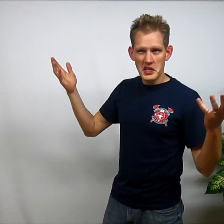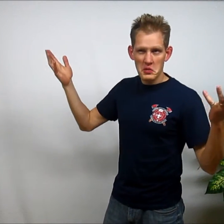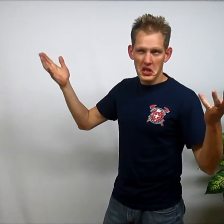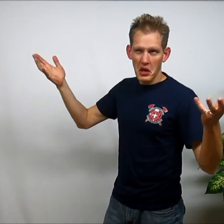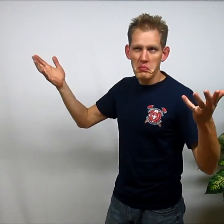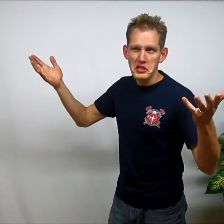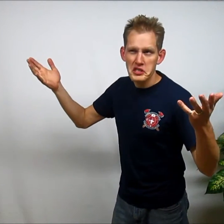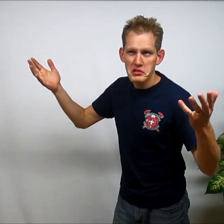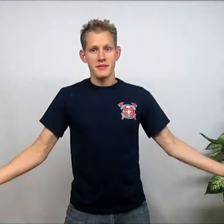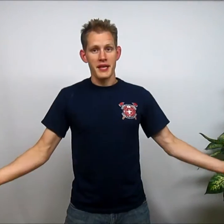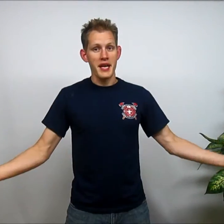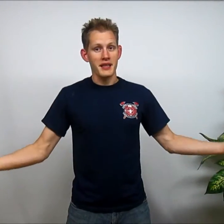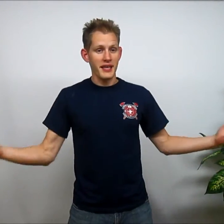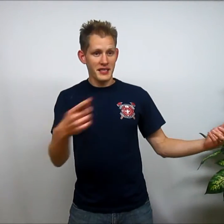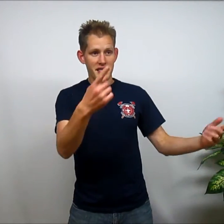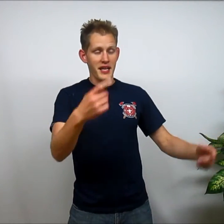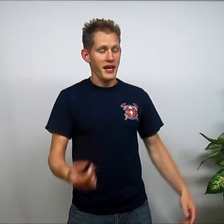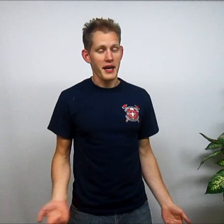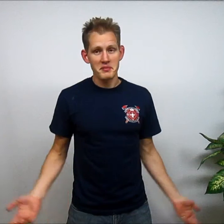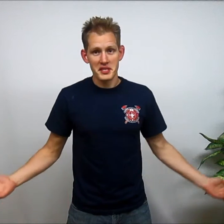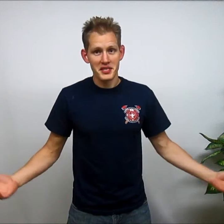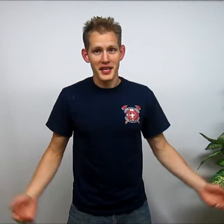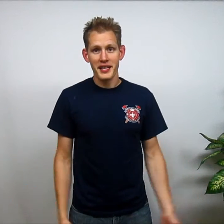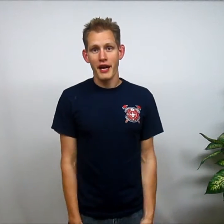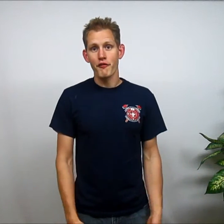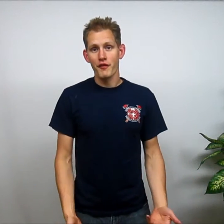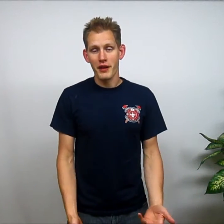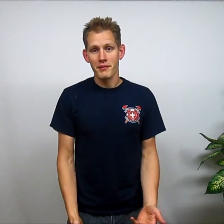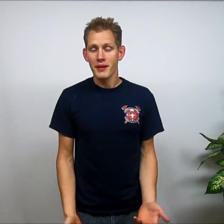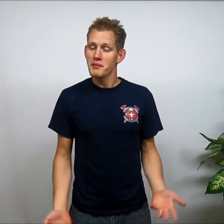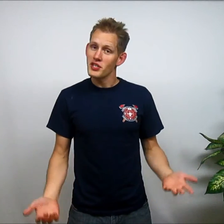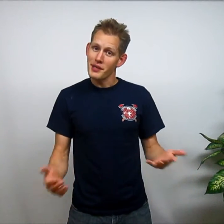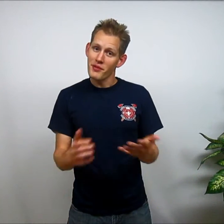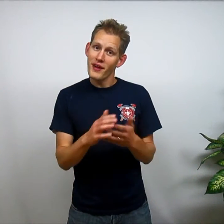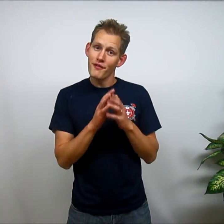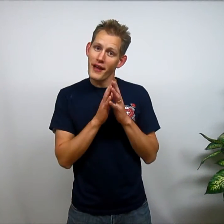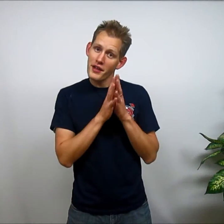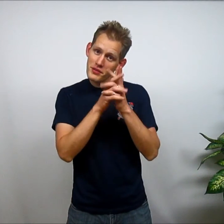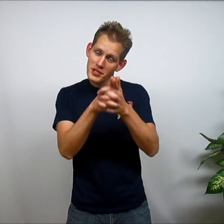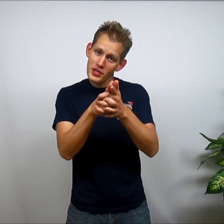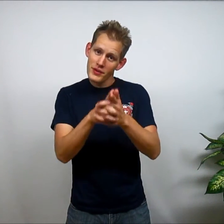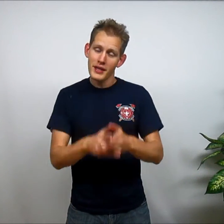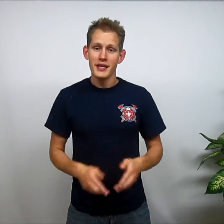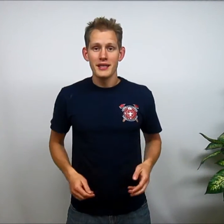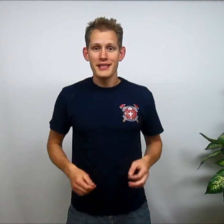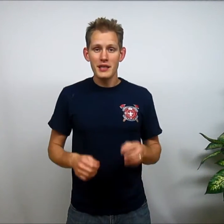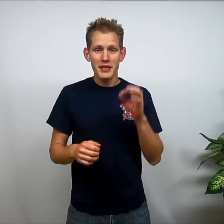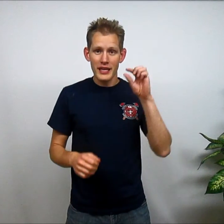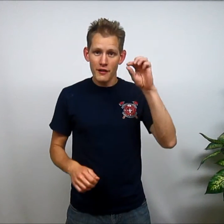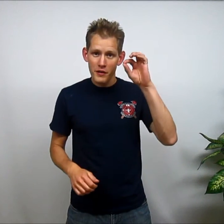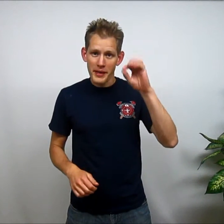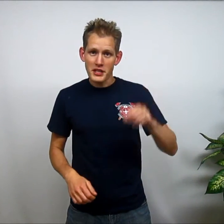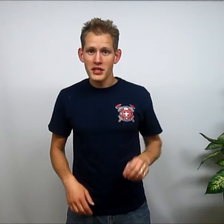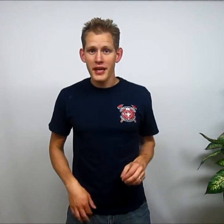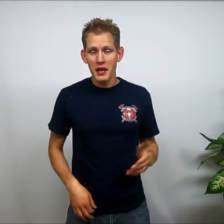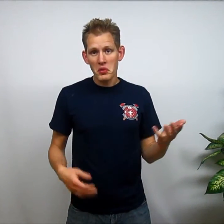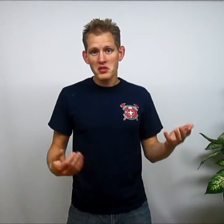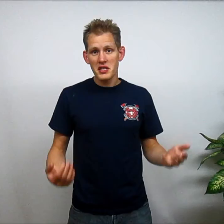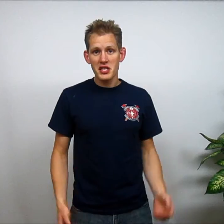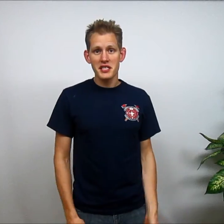to accomplish? Hey, like I said, I'm just trying to have fun. I'm to provide value to you, a little bit of information, and mostly just